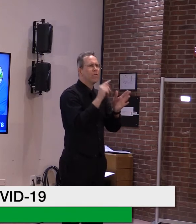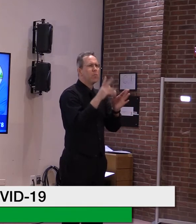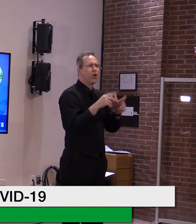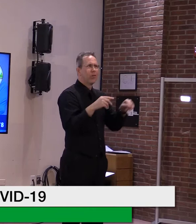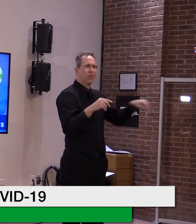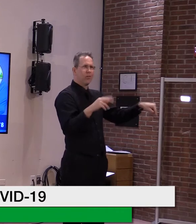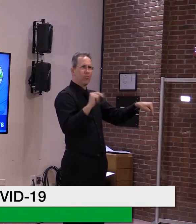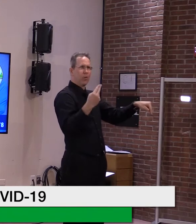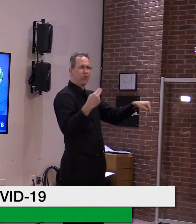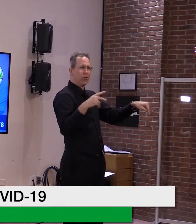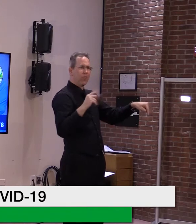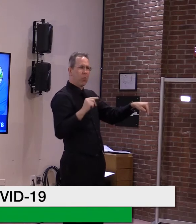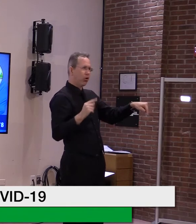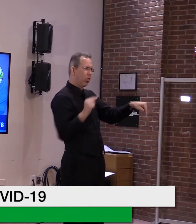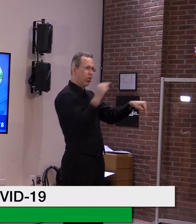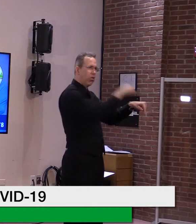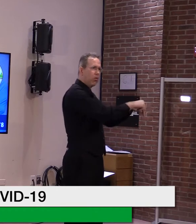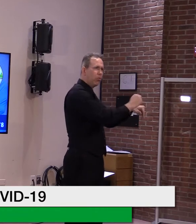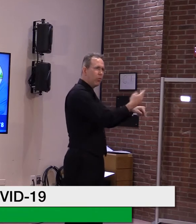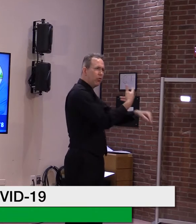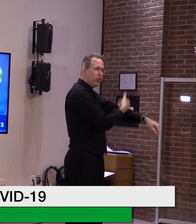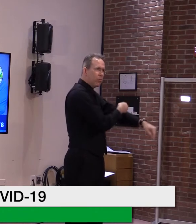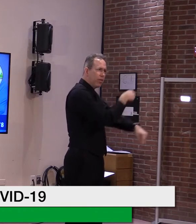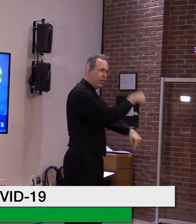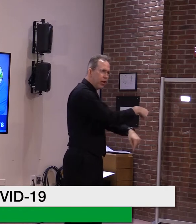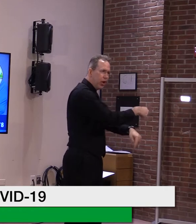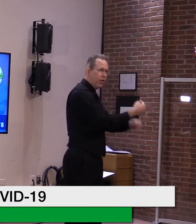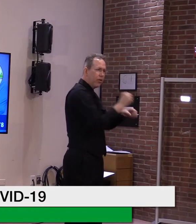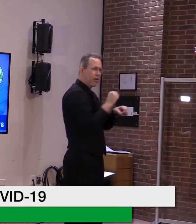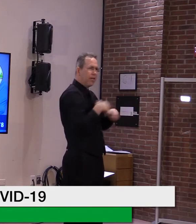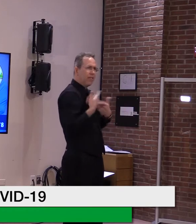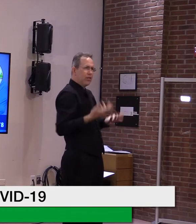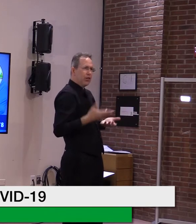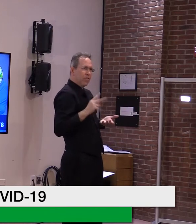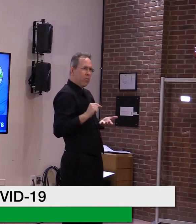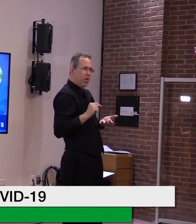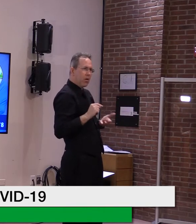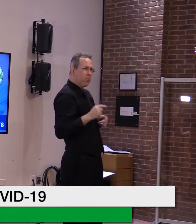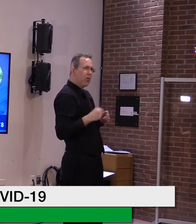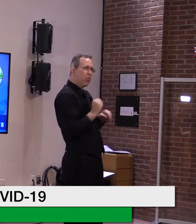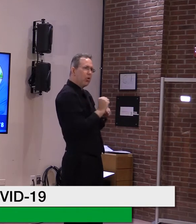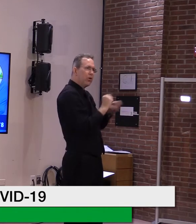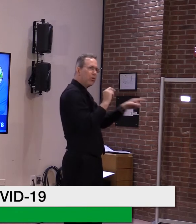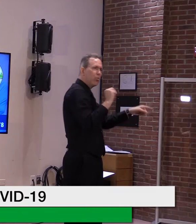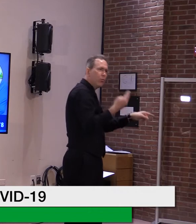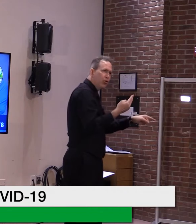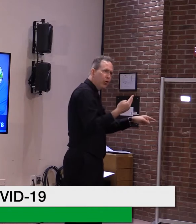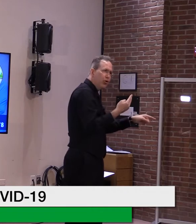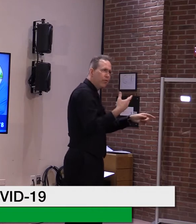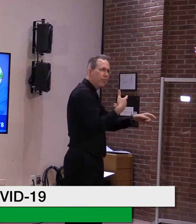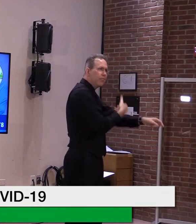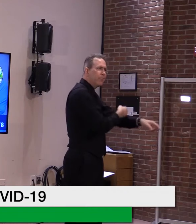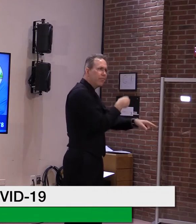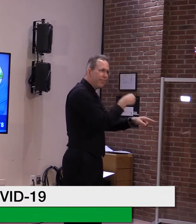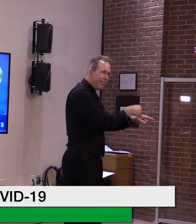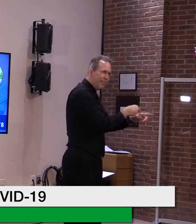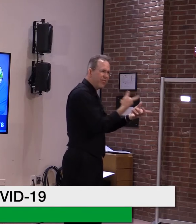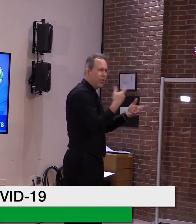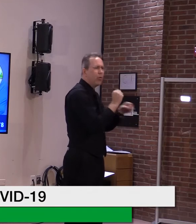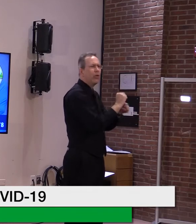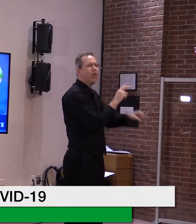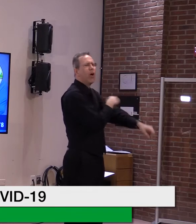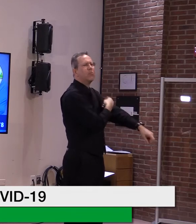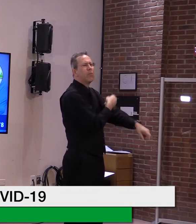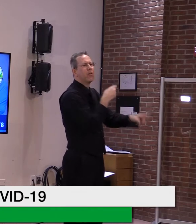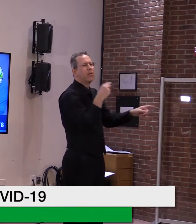they're mostly healthcare workers living in Vermont and working at Dartmouth. Um, so I just want, I want to clarify that because there's been some confusion.